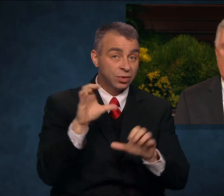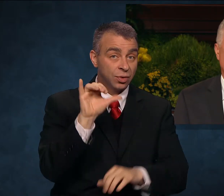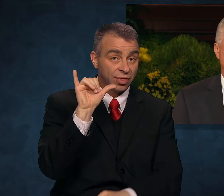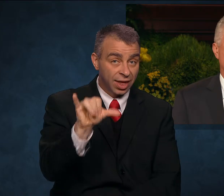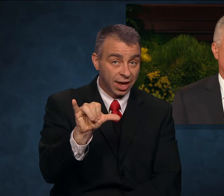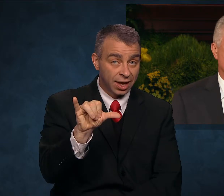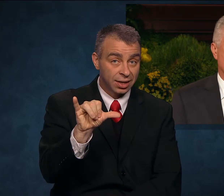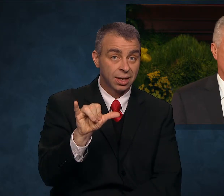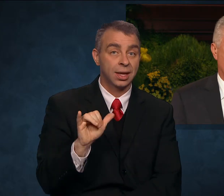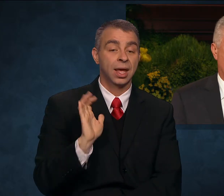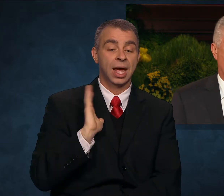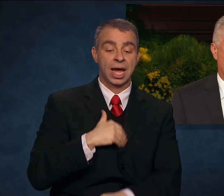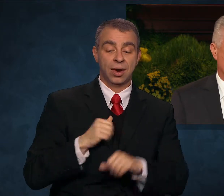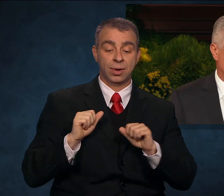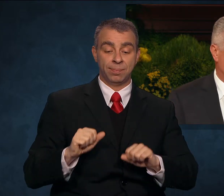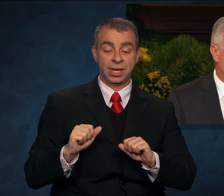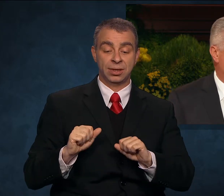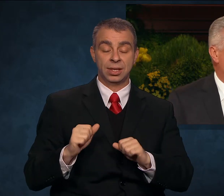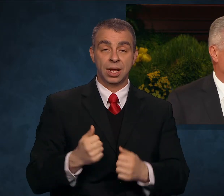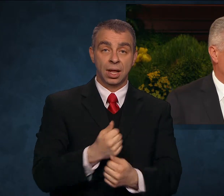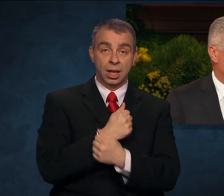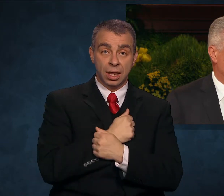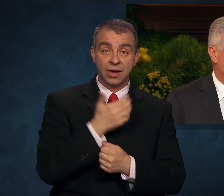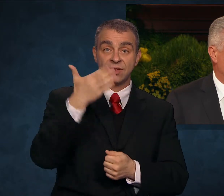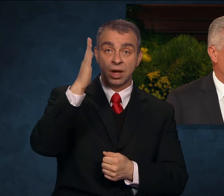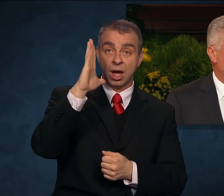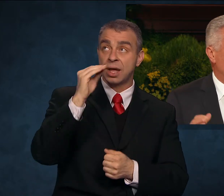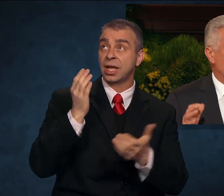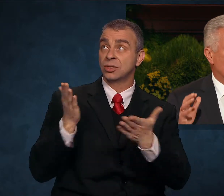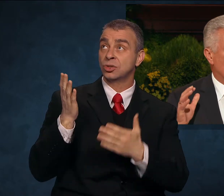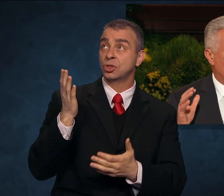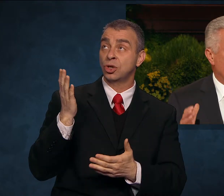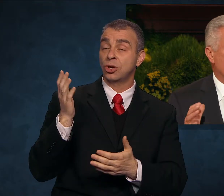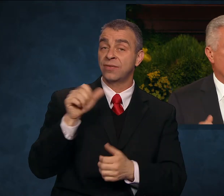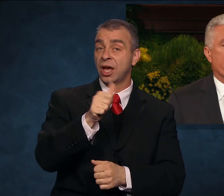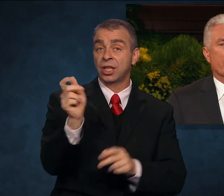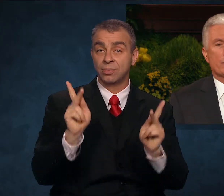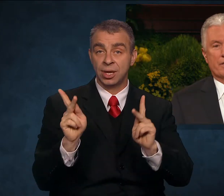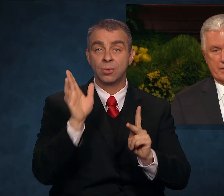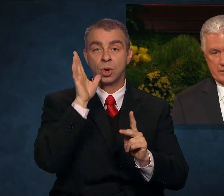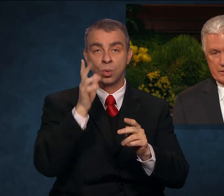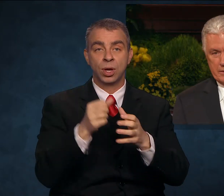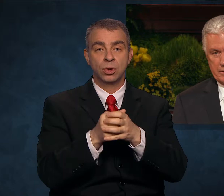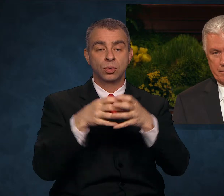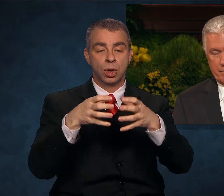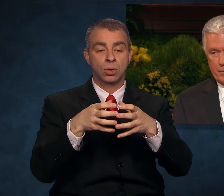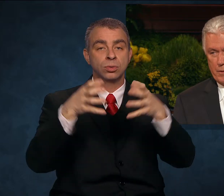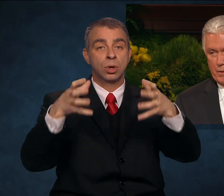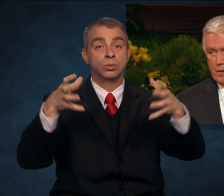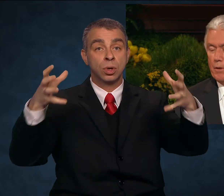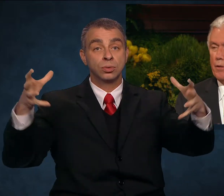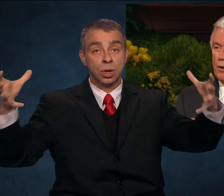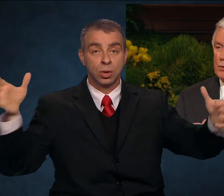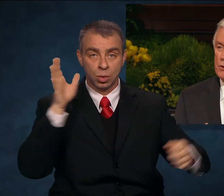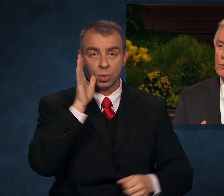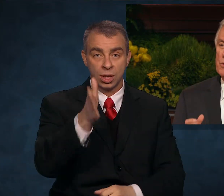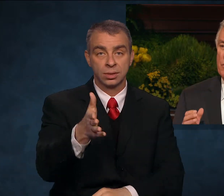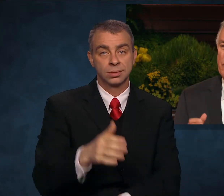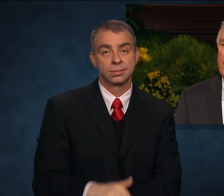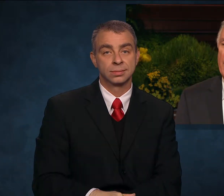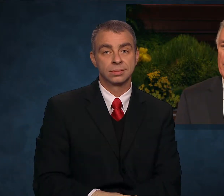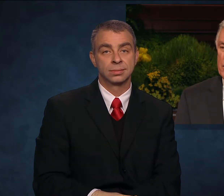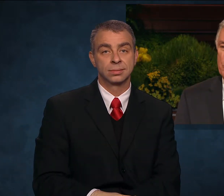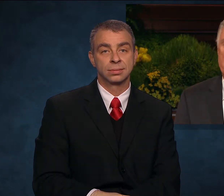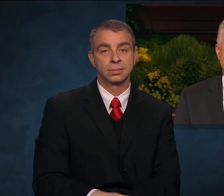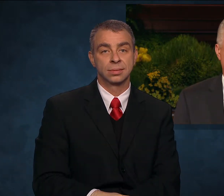to love God and to serve others will greatly increase. Those who